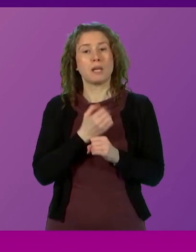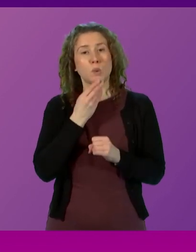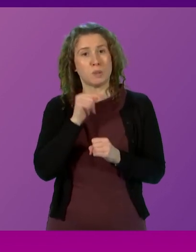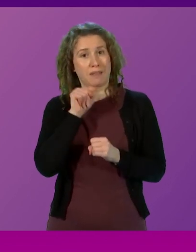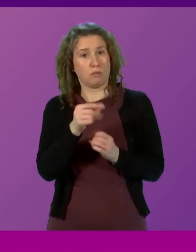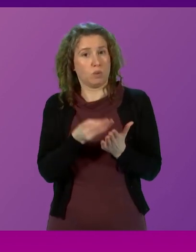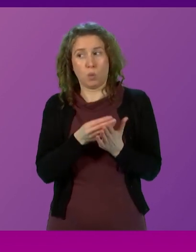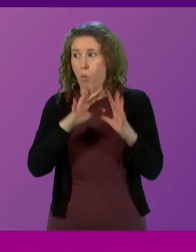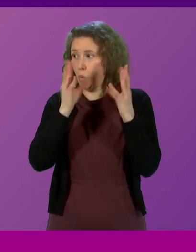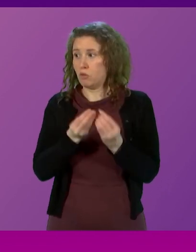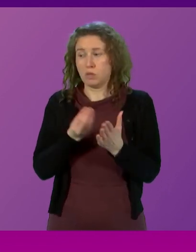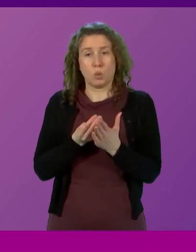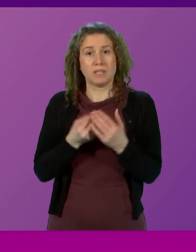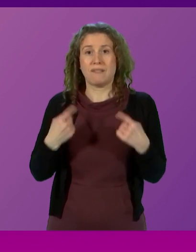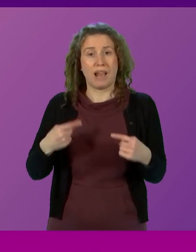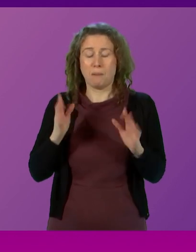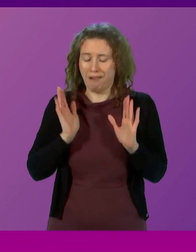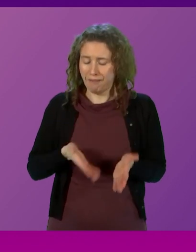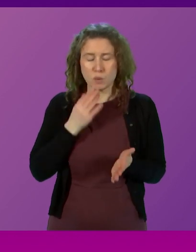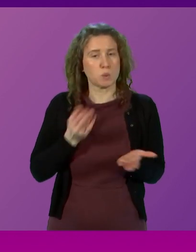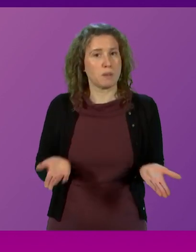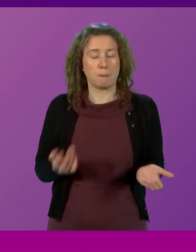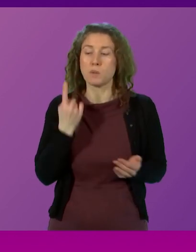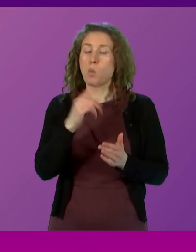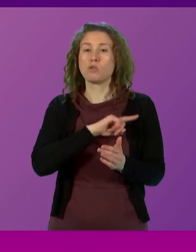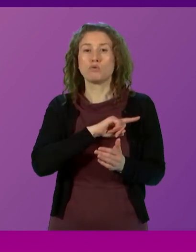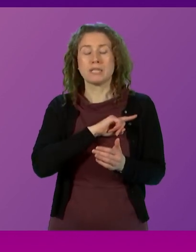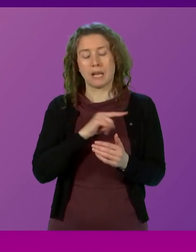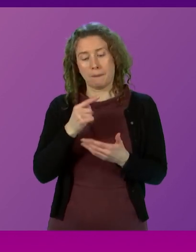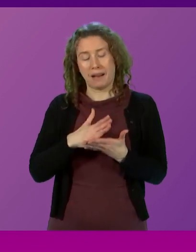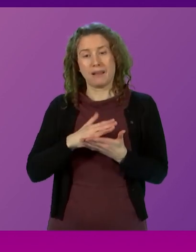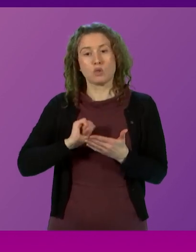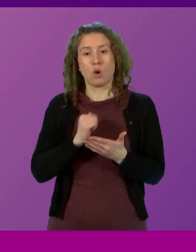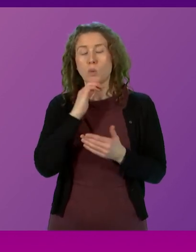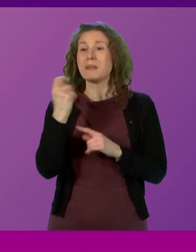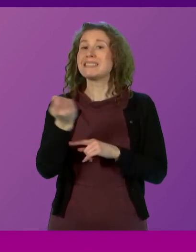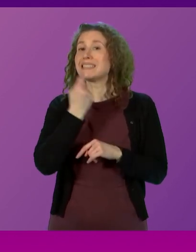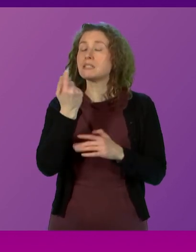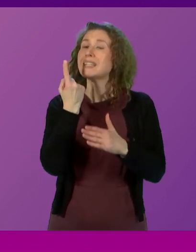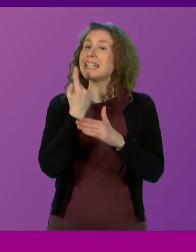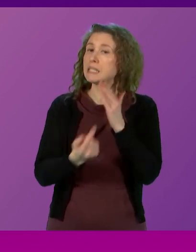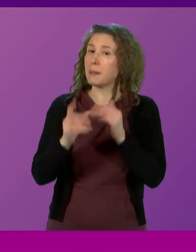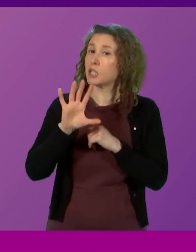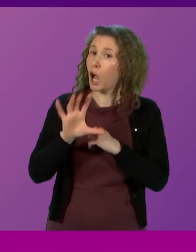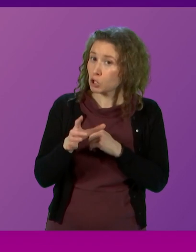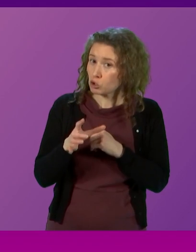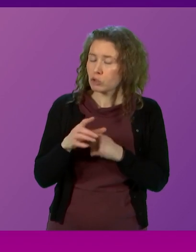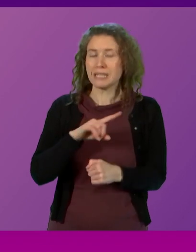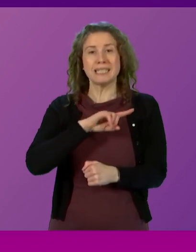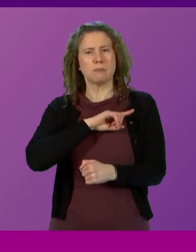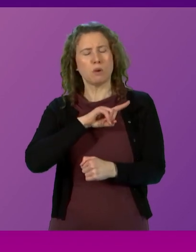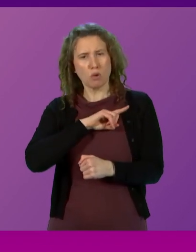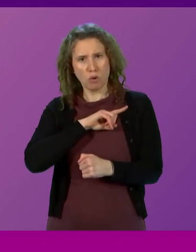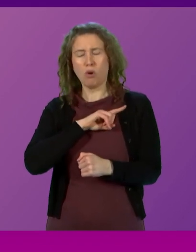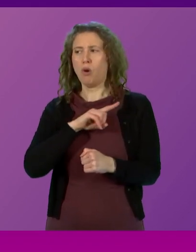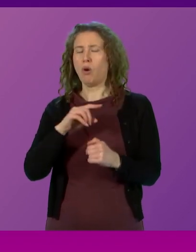resources available to me. One of the reasons why I believe Scotland will be a successful independent country is because